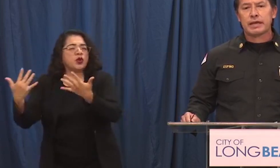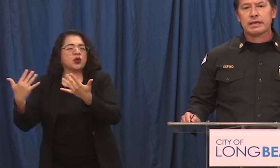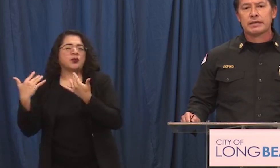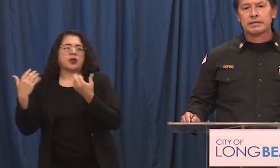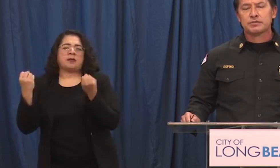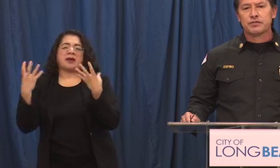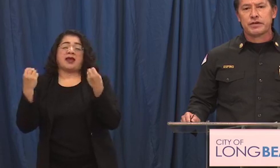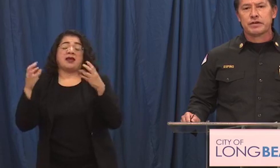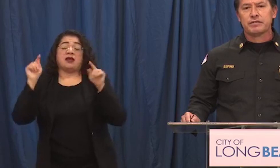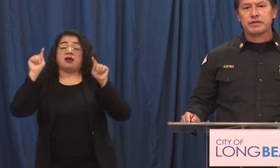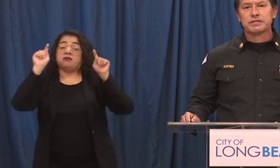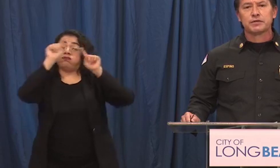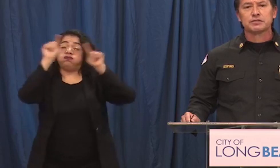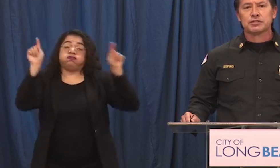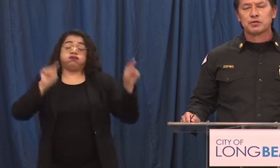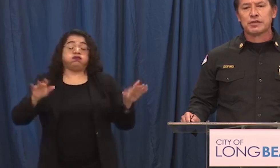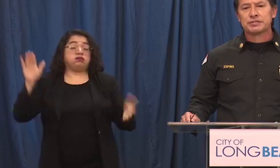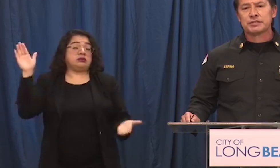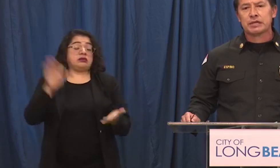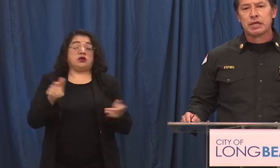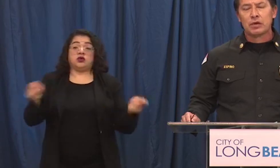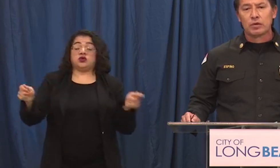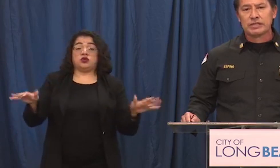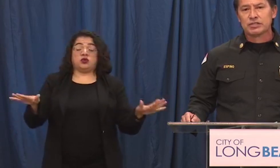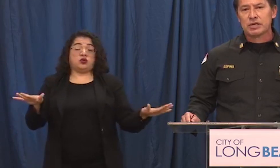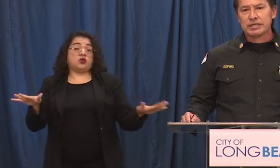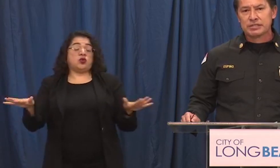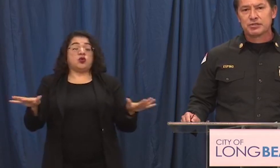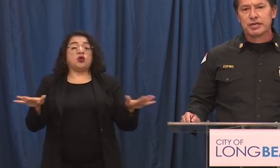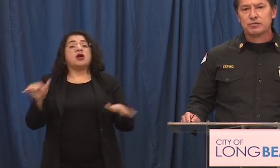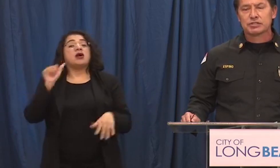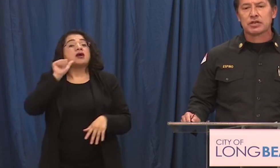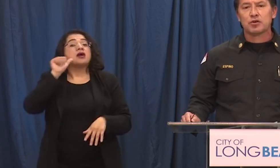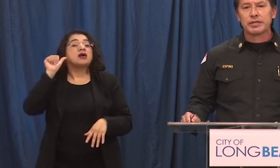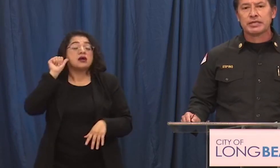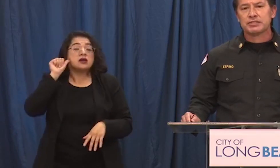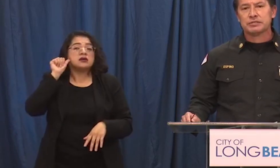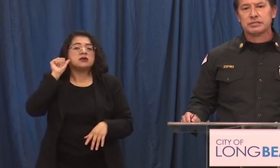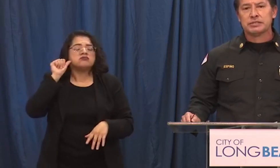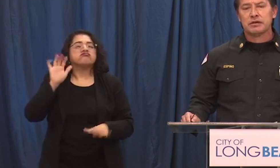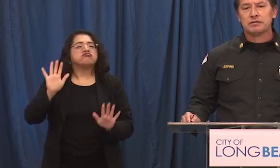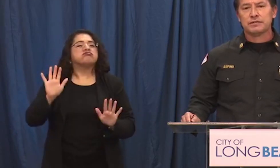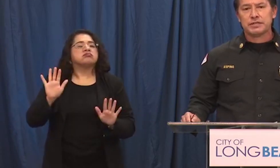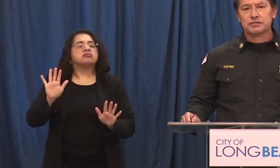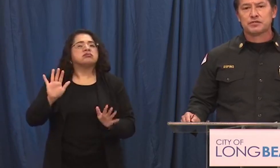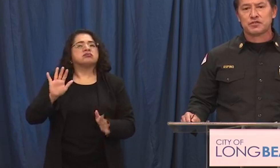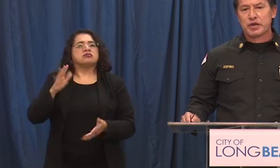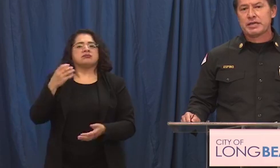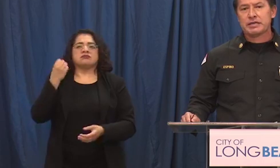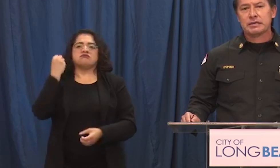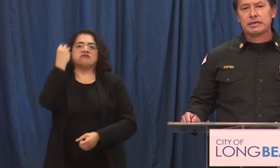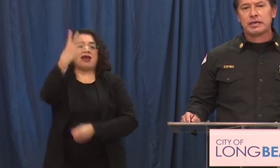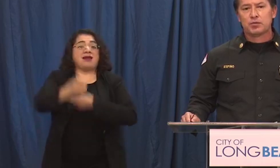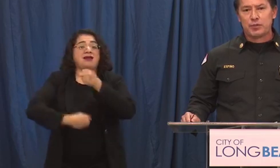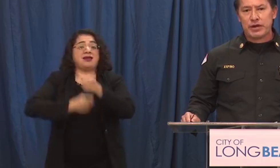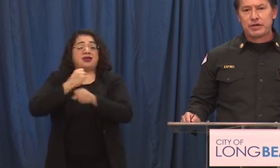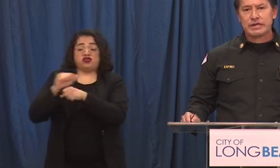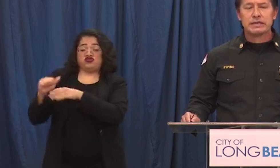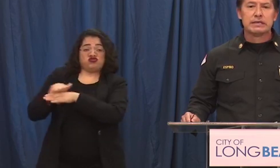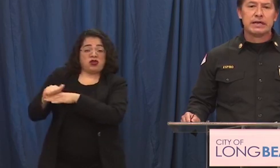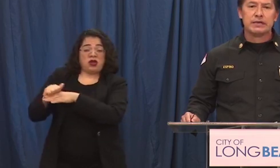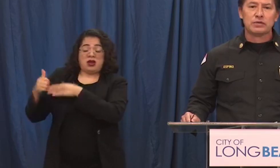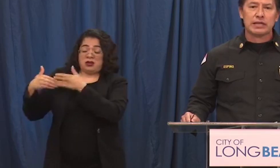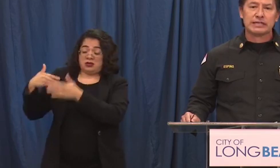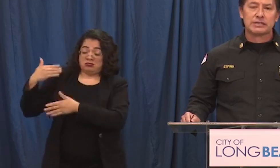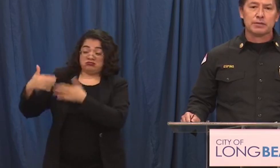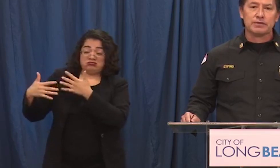point and it was a very very difficult situation what I saw yesterday was the culmination of years of training and preparing